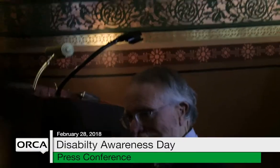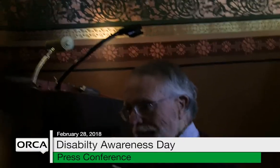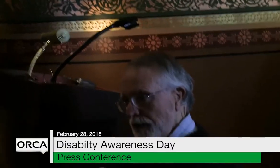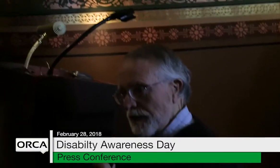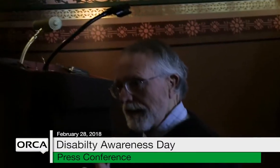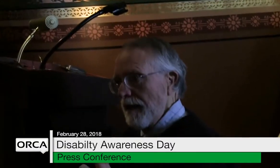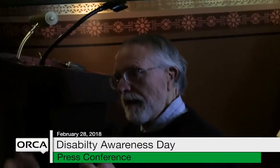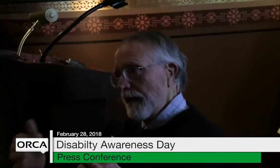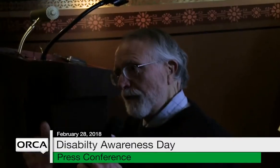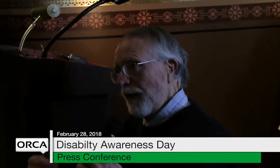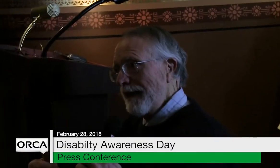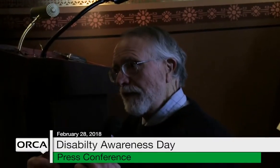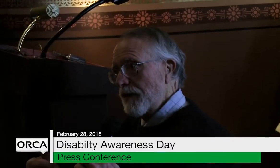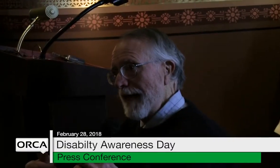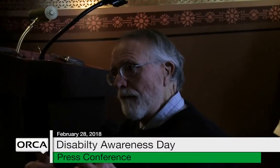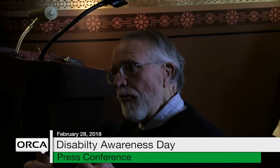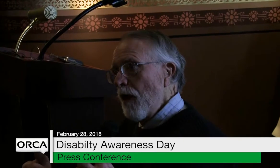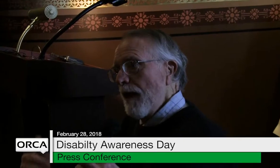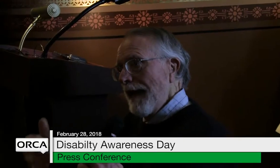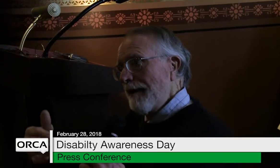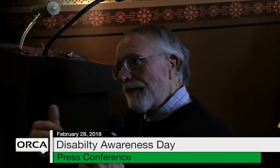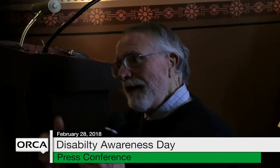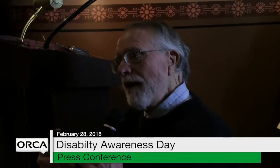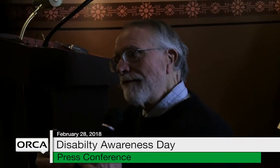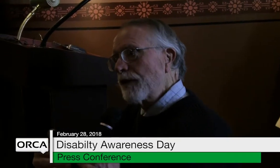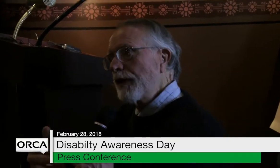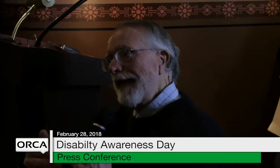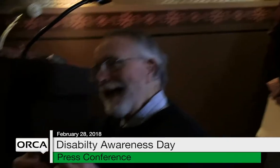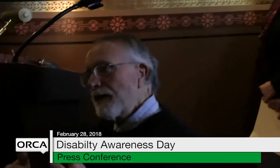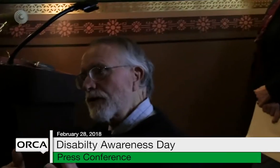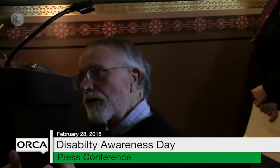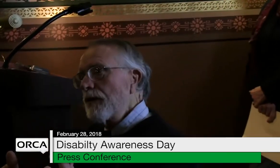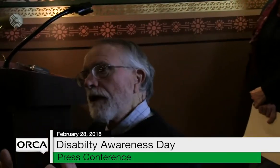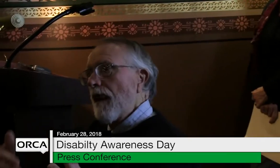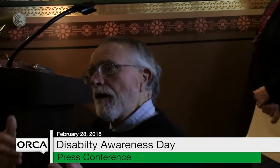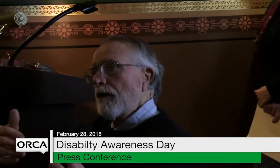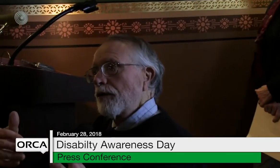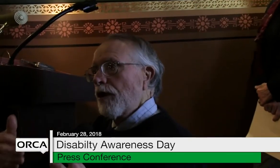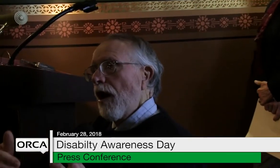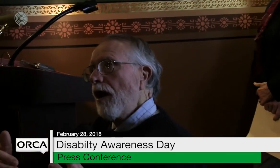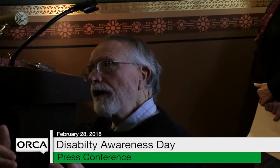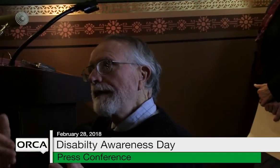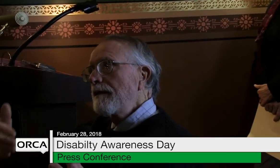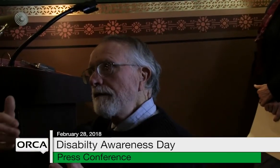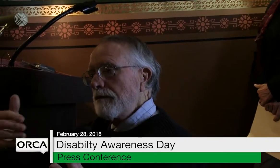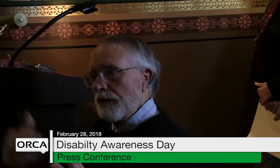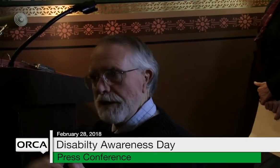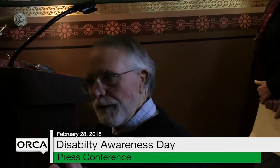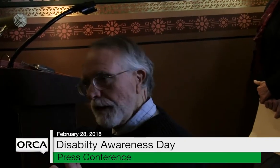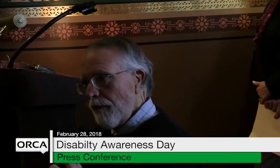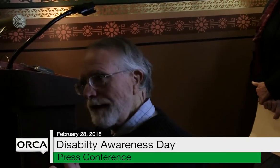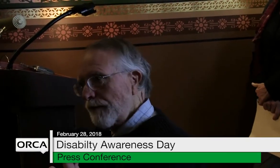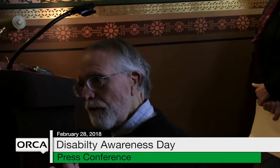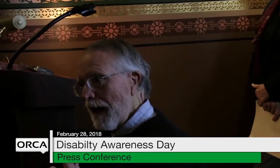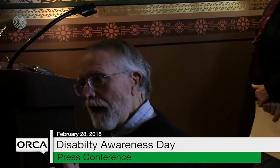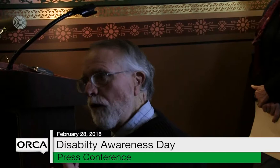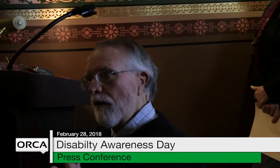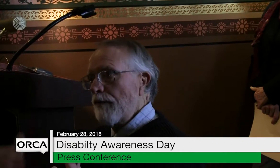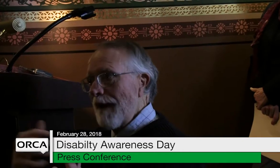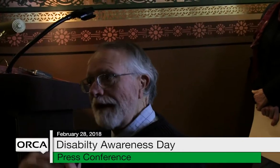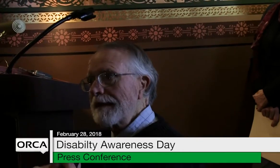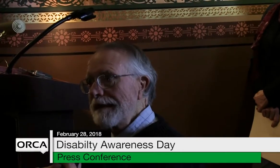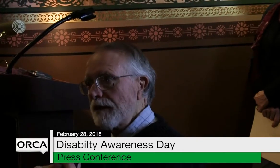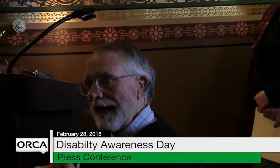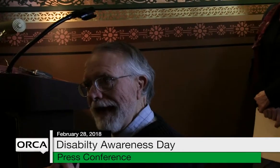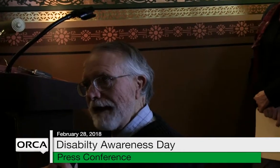service agency, explain it to them. And if they don't have a good answer, calling Disability Rights Vermont